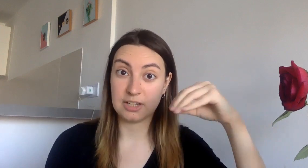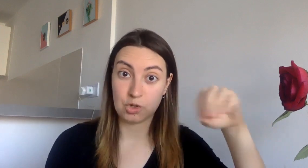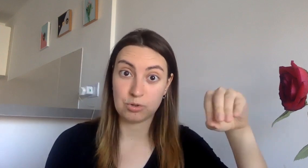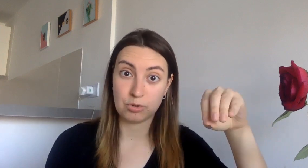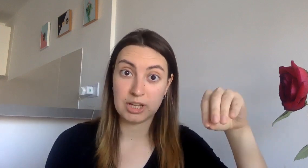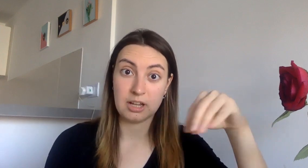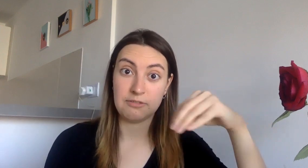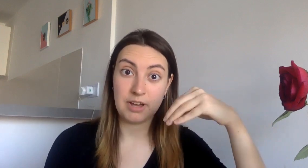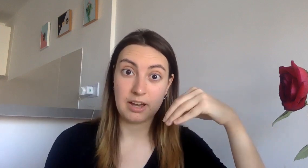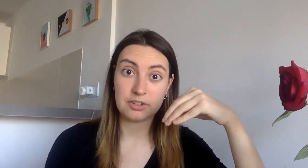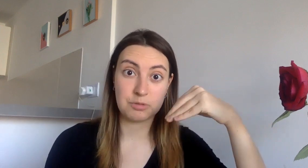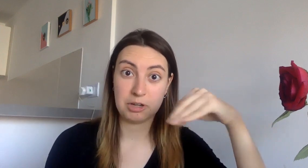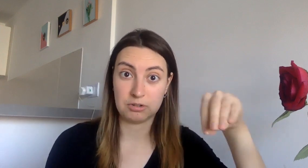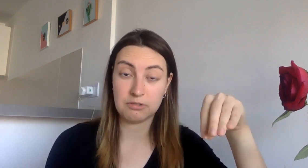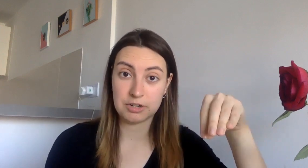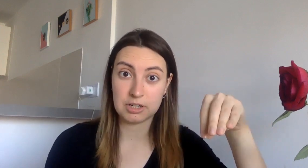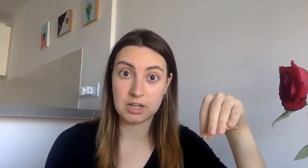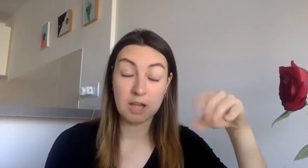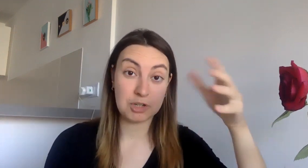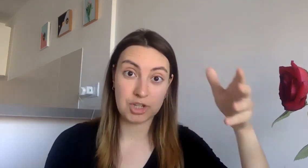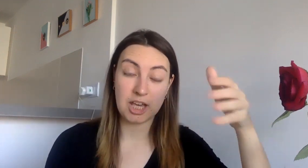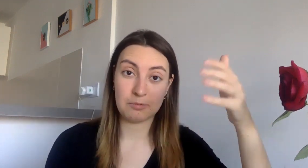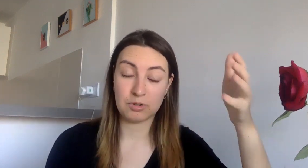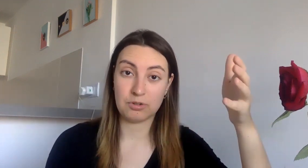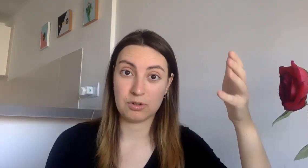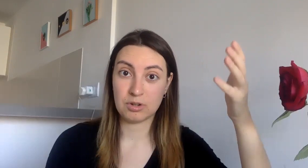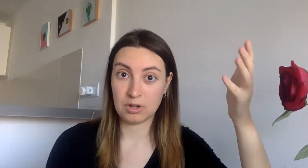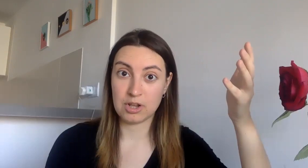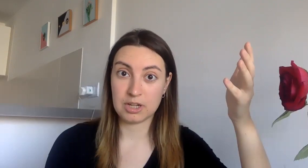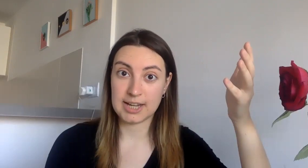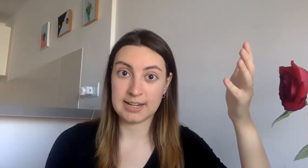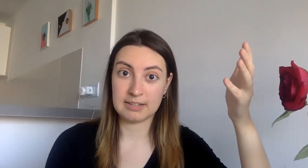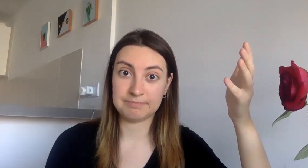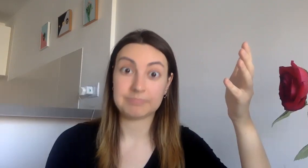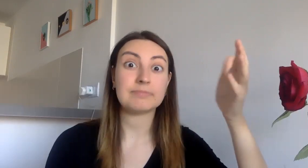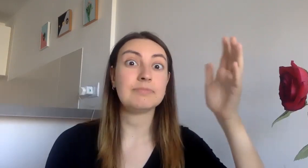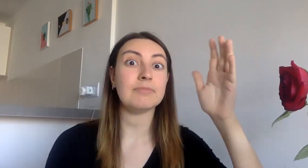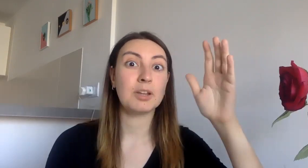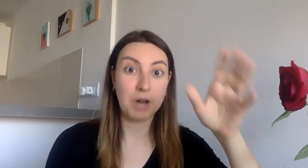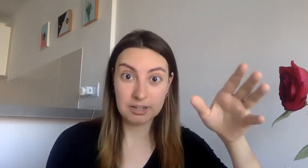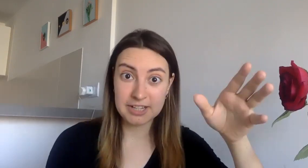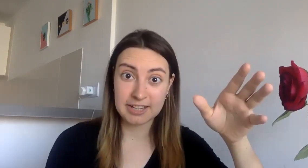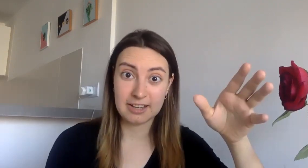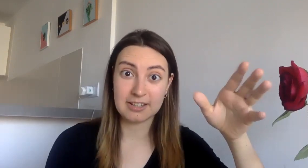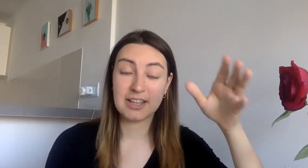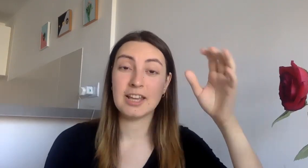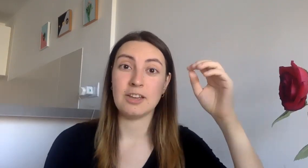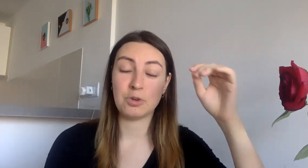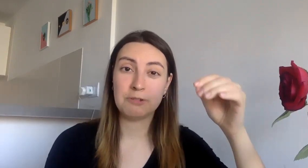at all. In fact, she spoke only Russian, but she came to learn Italian. My advice here, if you ever